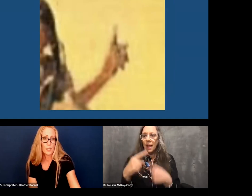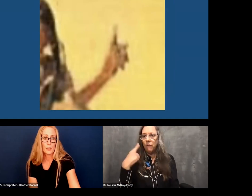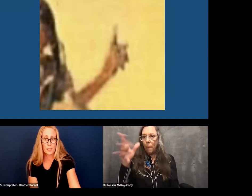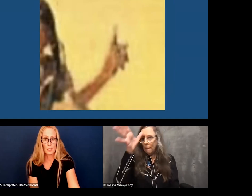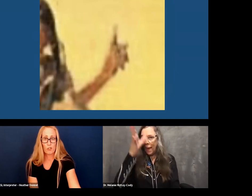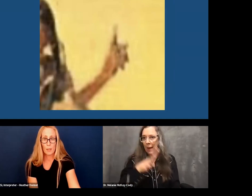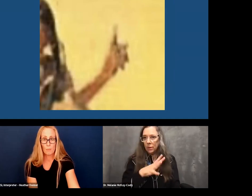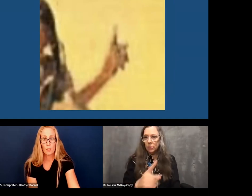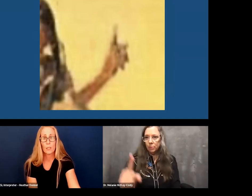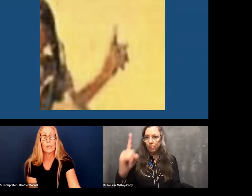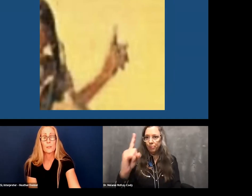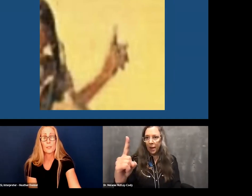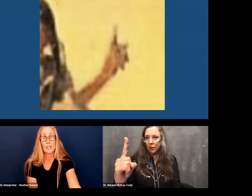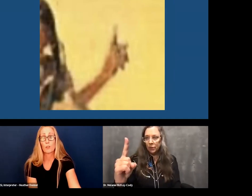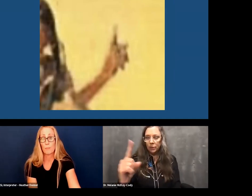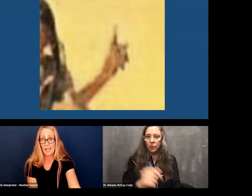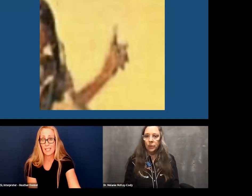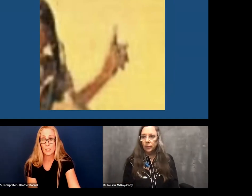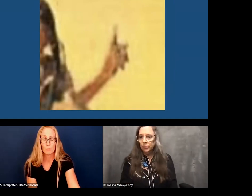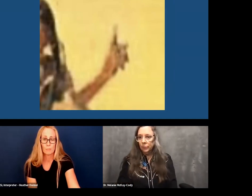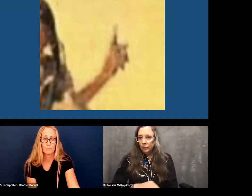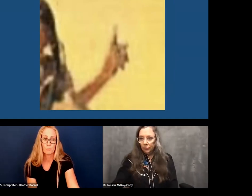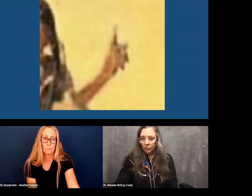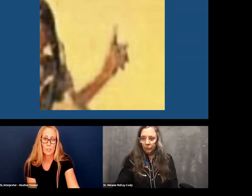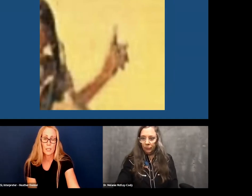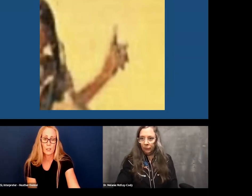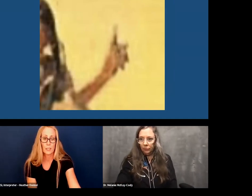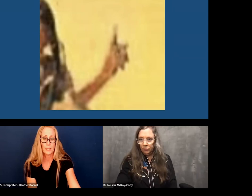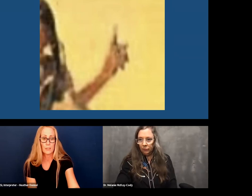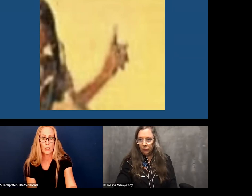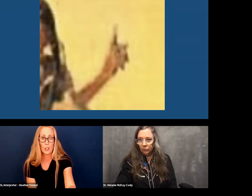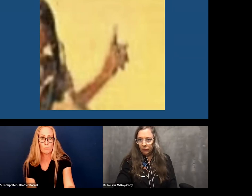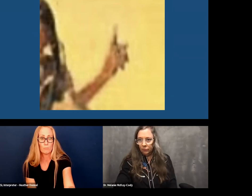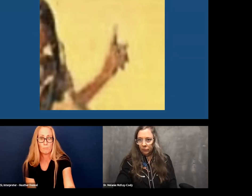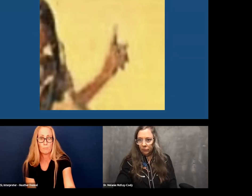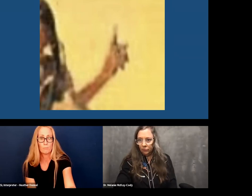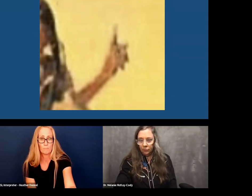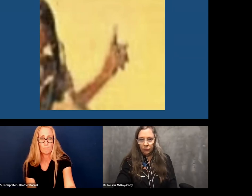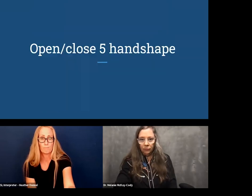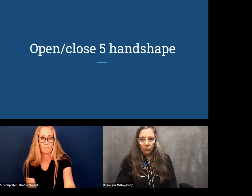So you see this hand shape. It's the sign for man. A singular index finger.